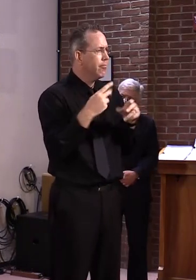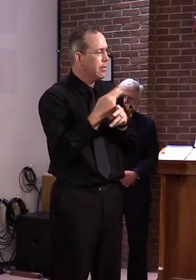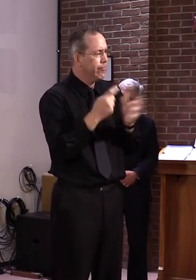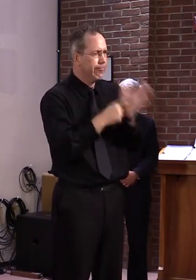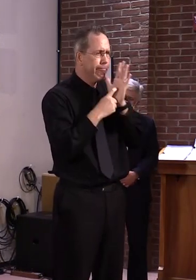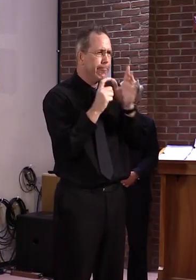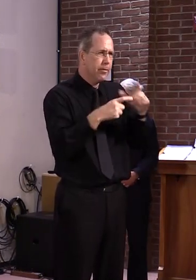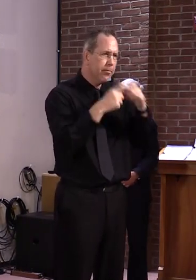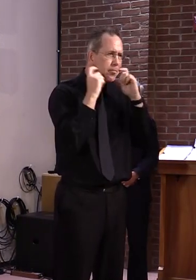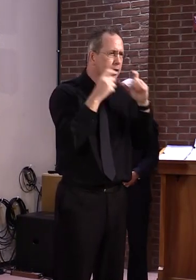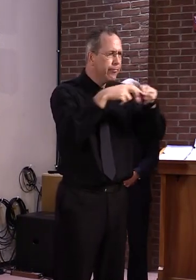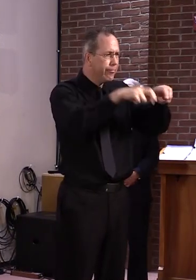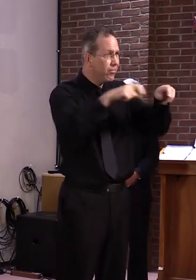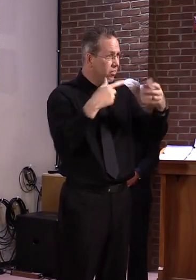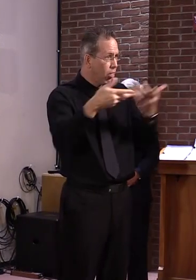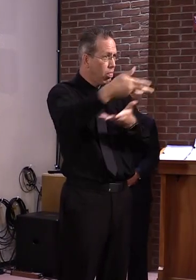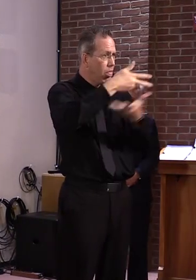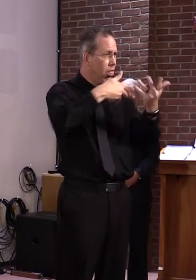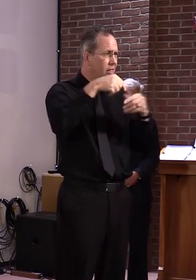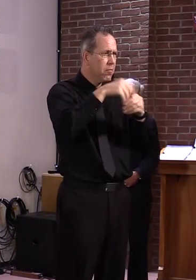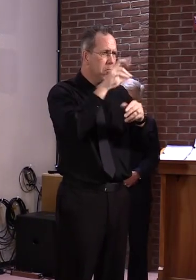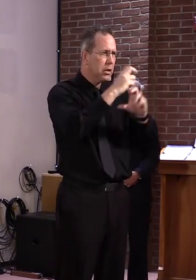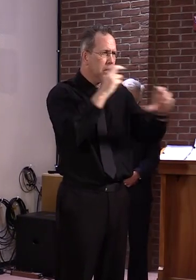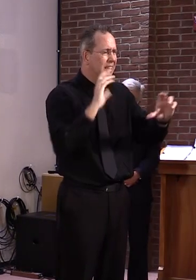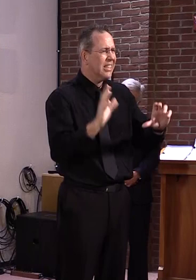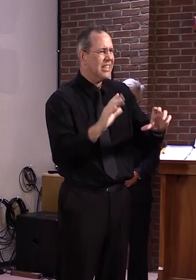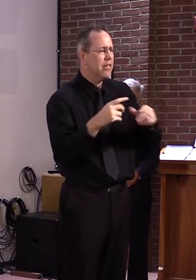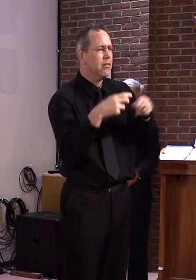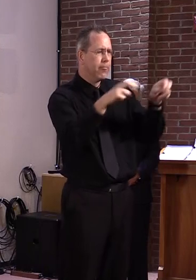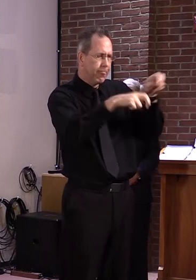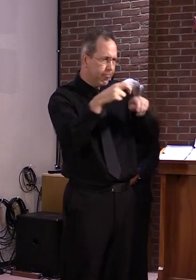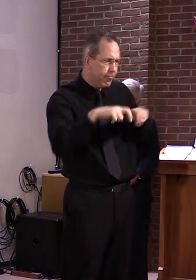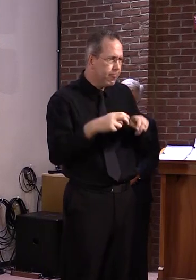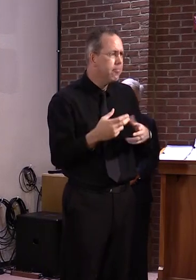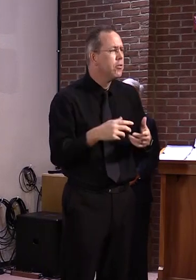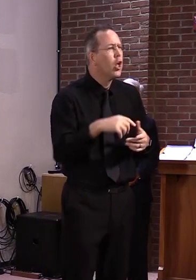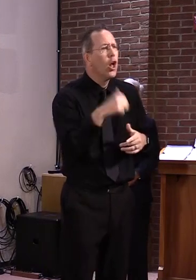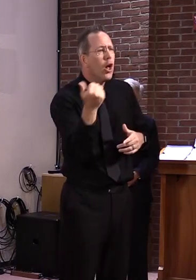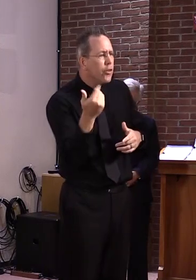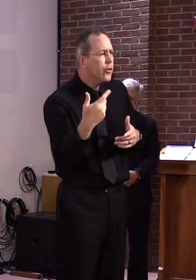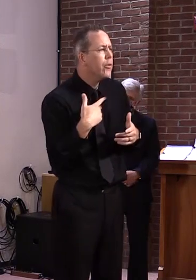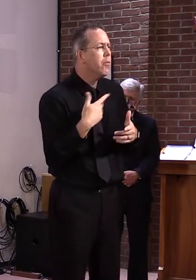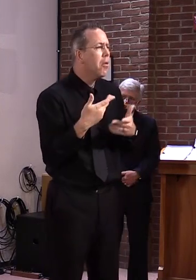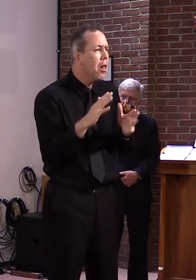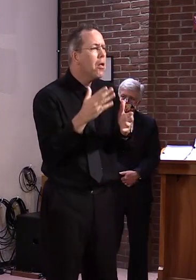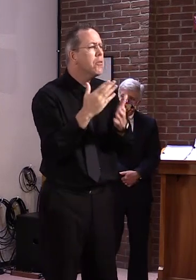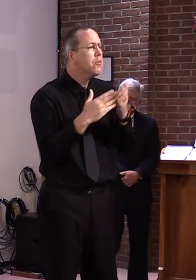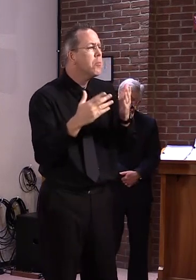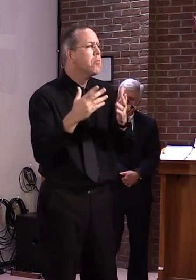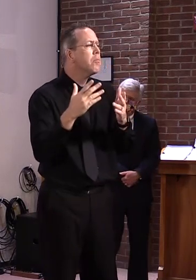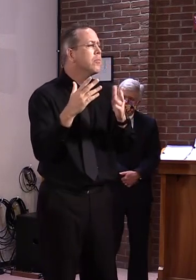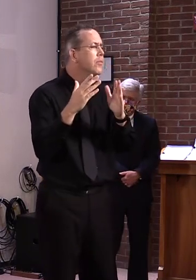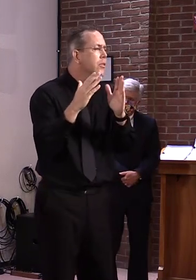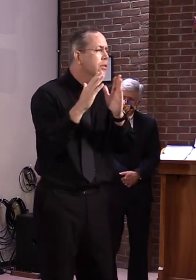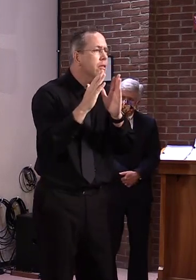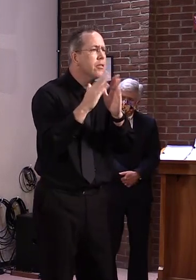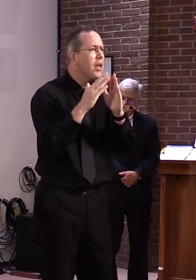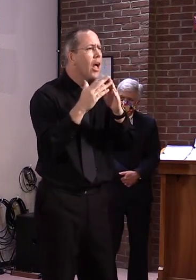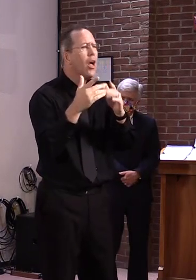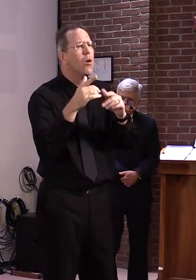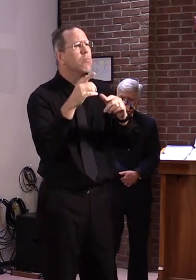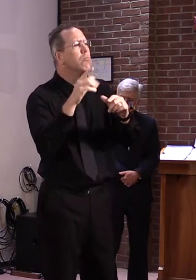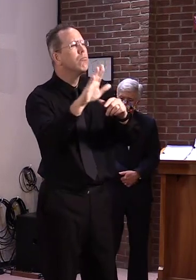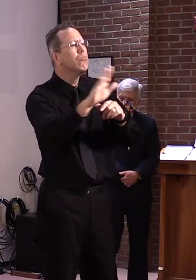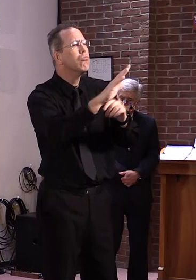We also allowed for communities, cities, and towns to do it on their own if